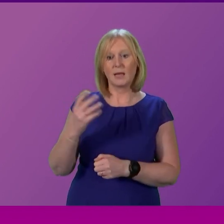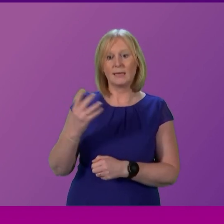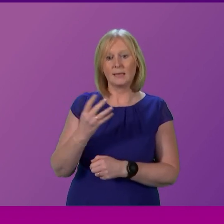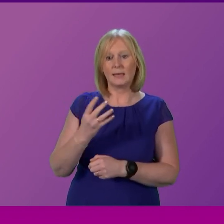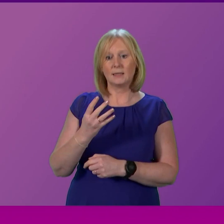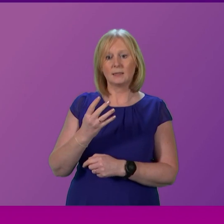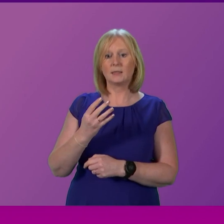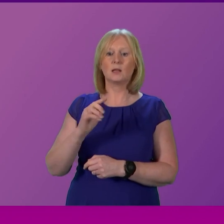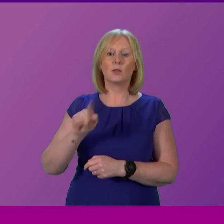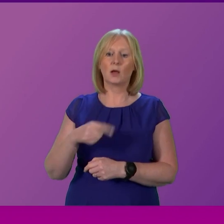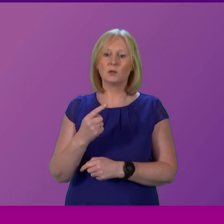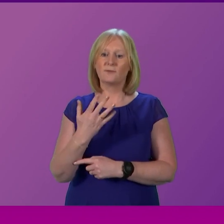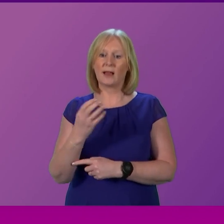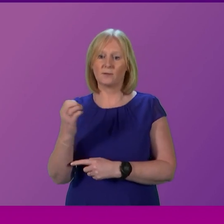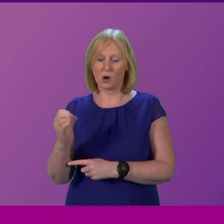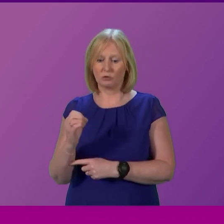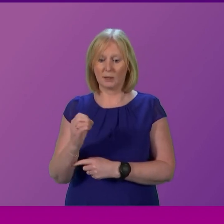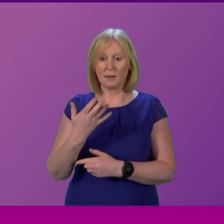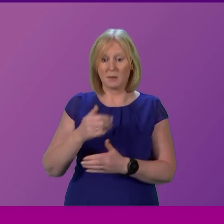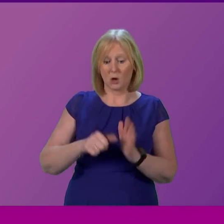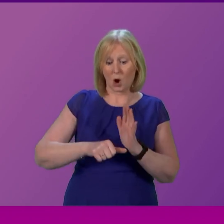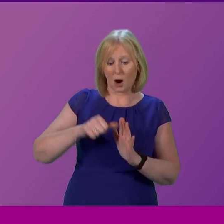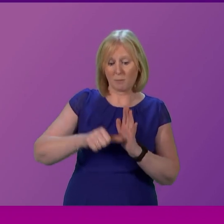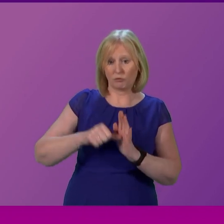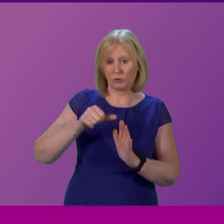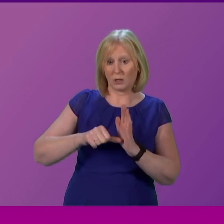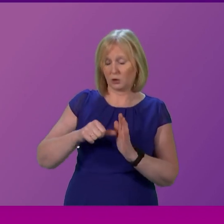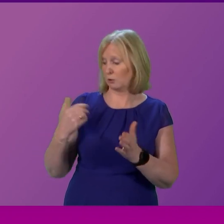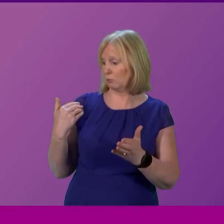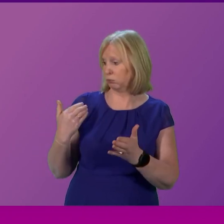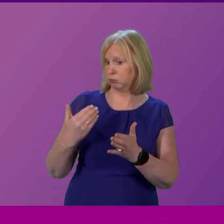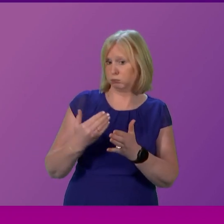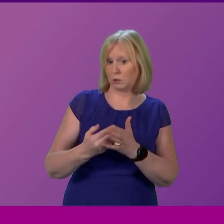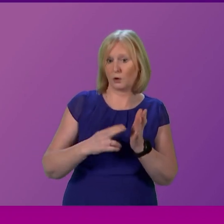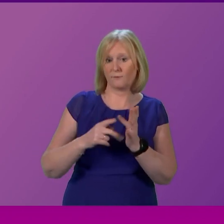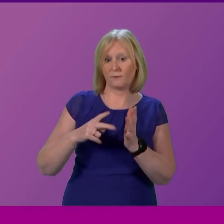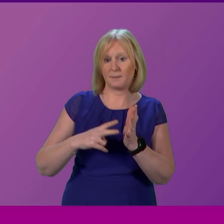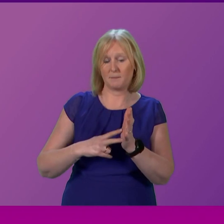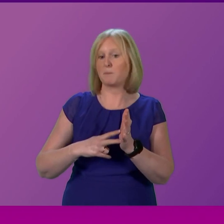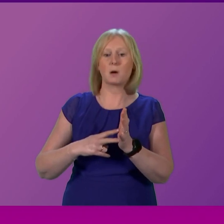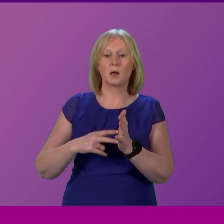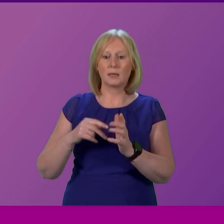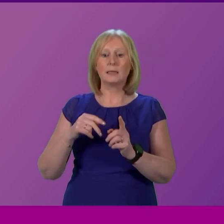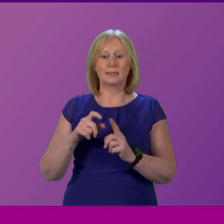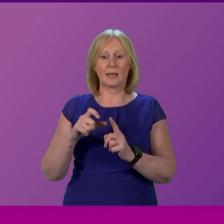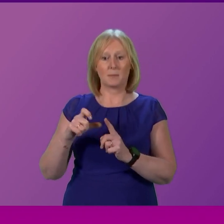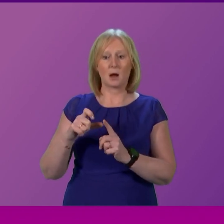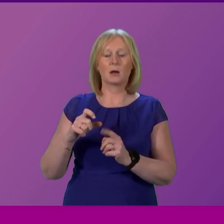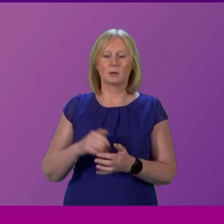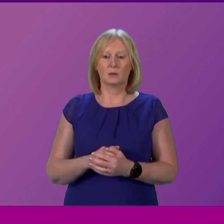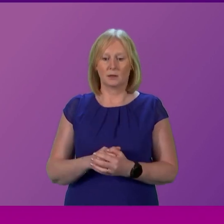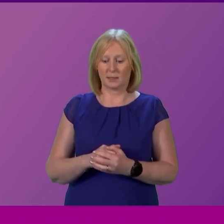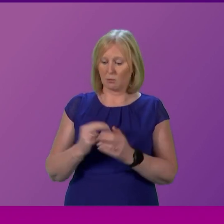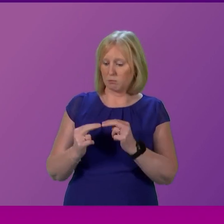operations were performed in November 2022. This was almost 21% higher than November 2021,